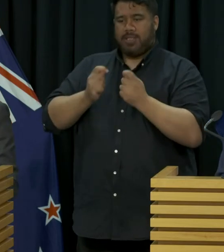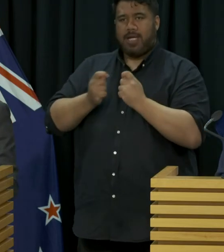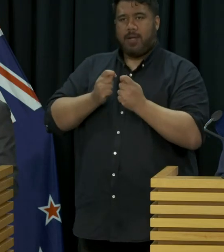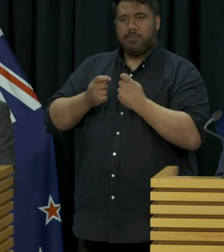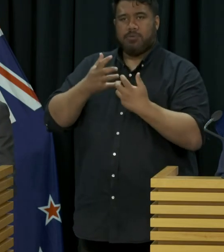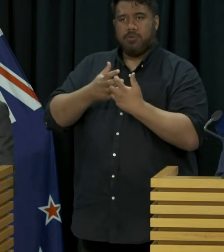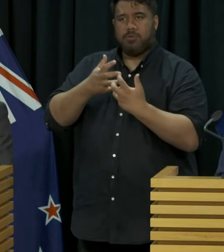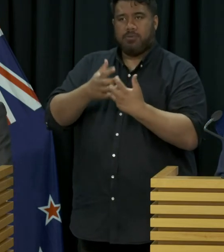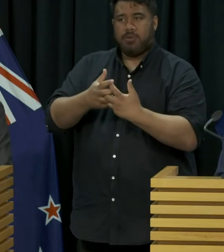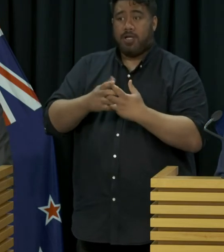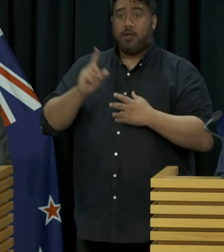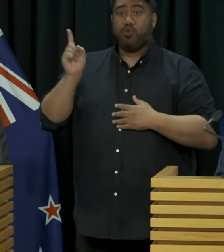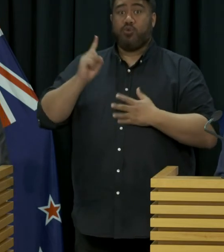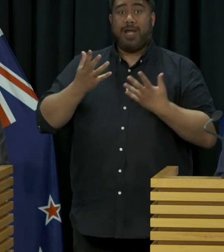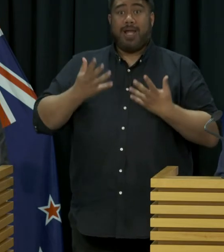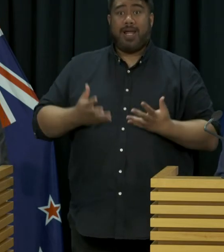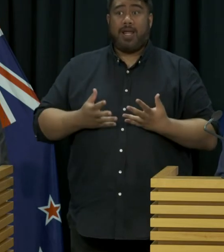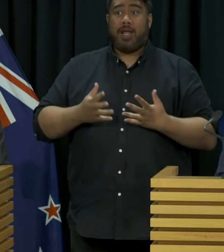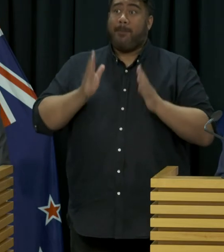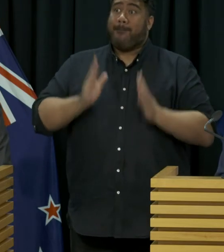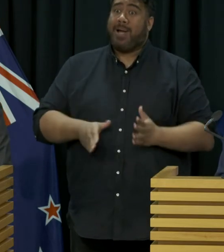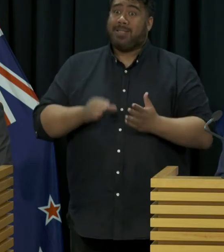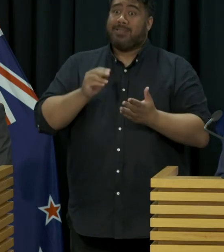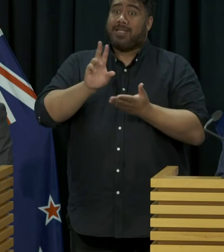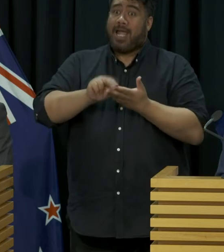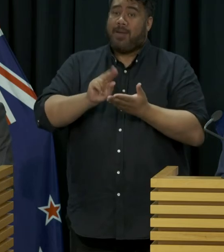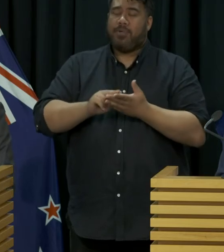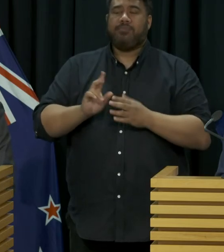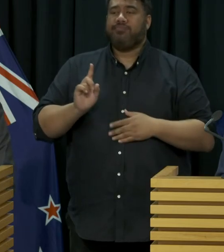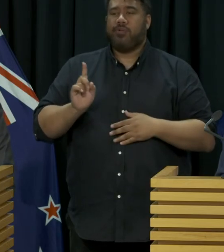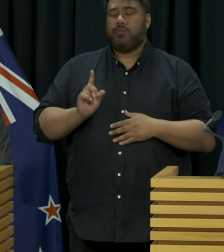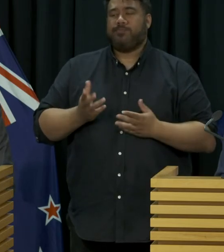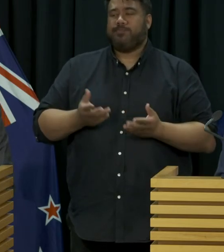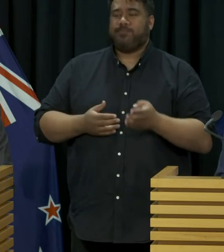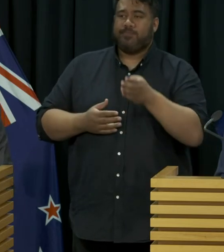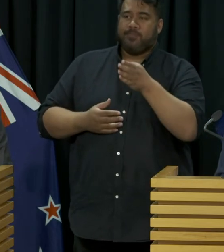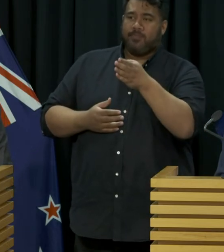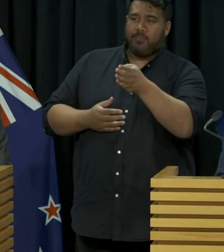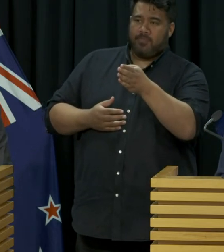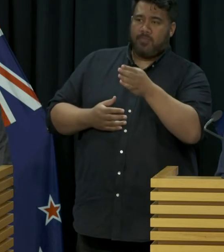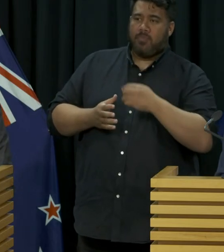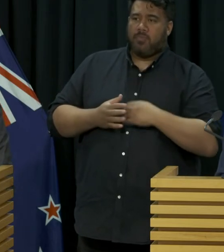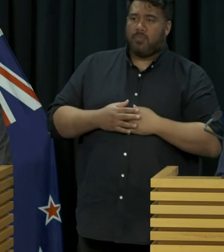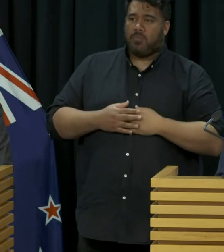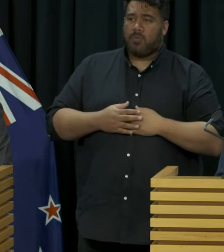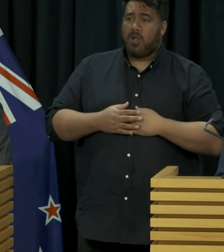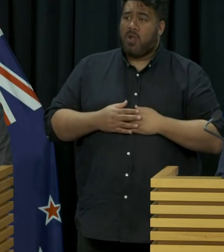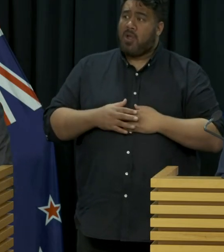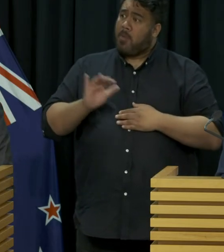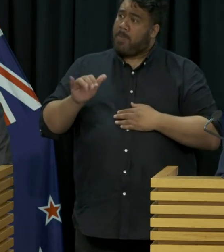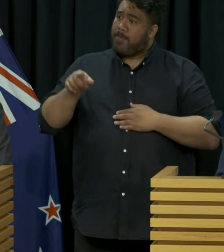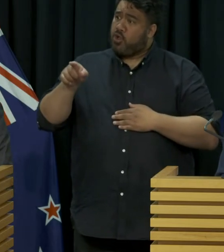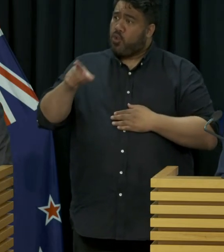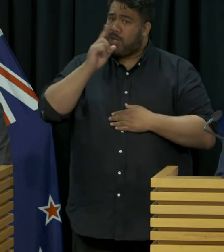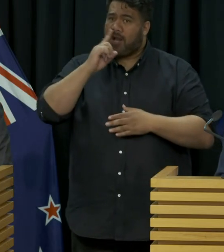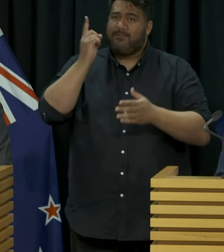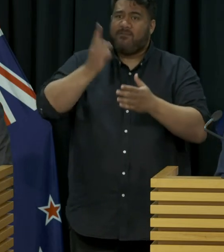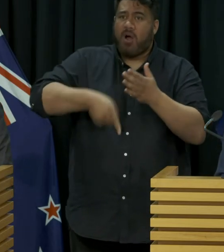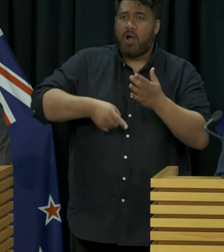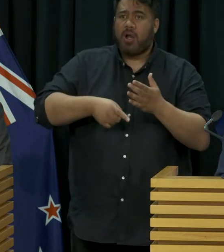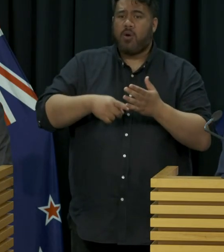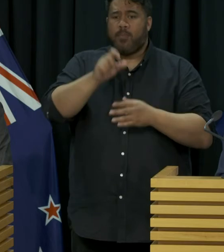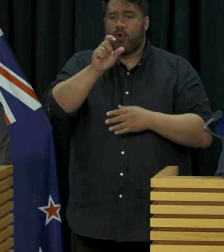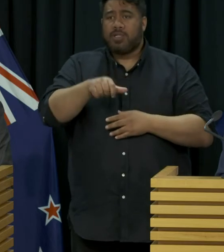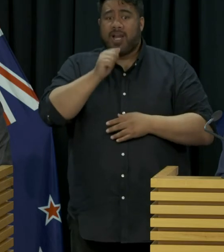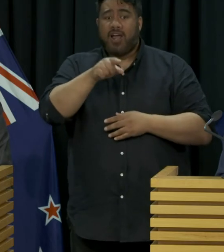as of today we are not going to be making it compulsory Is this scope for some sort of fine or some sort of punishment if people